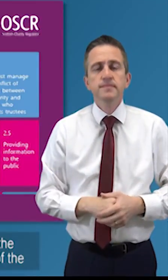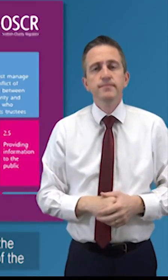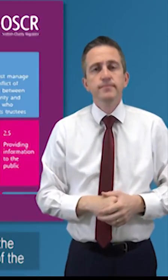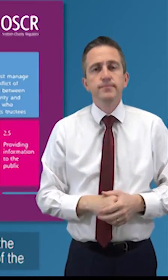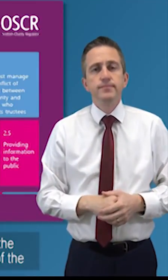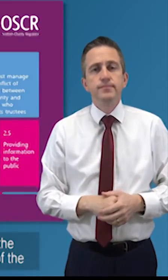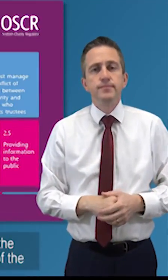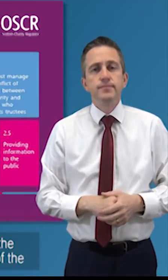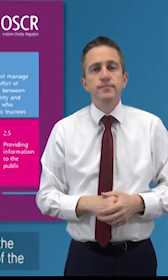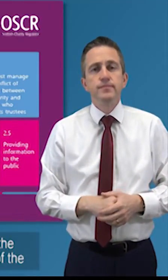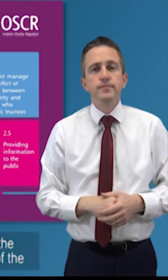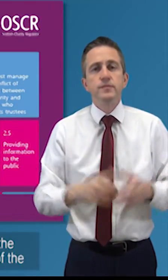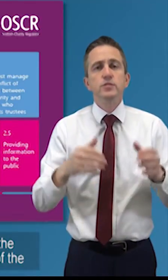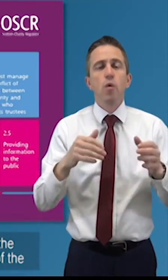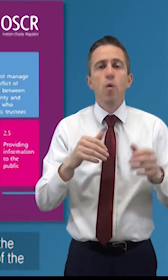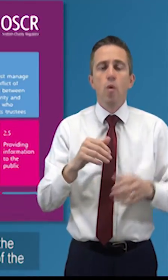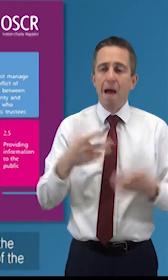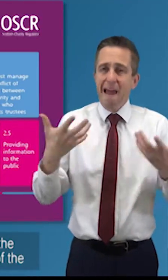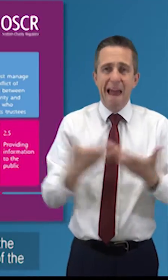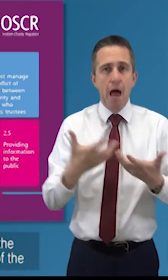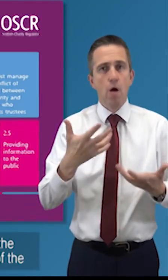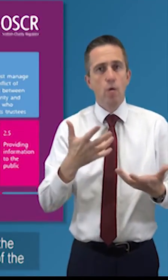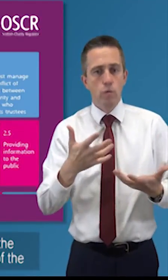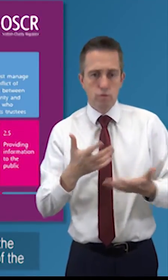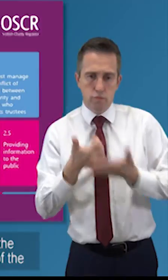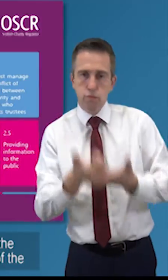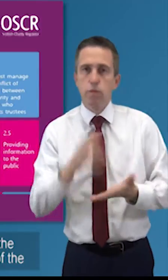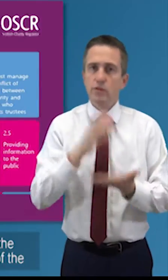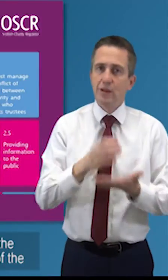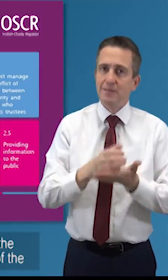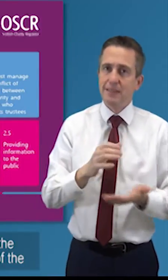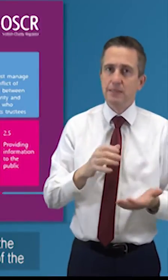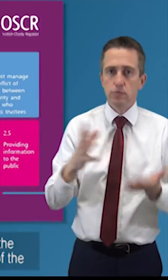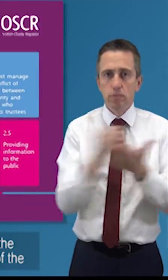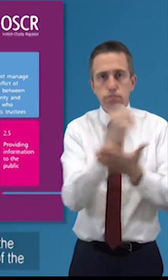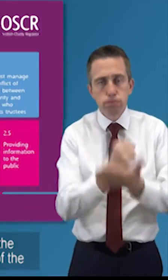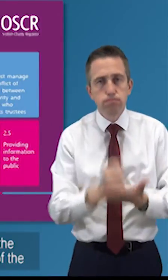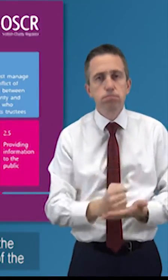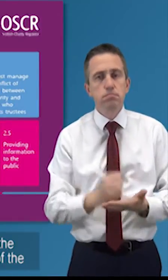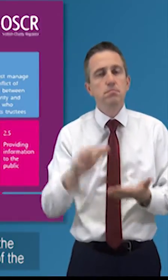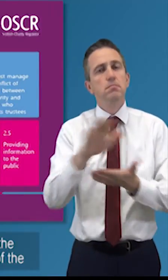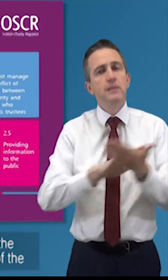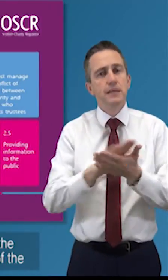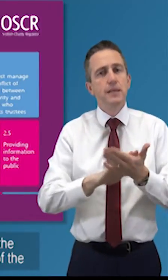a bad thing to do okay what's an act in the best interest of the charity it means you need to act